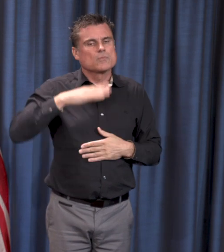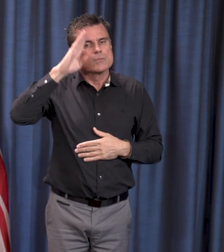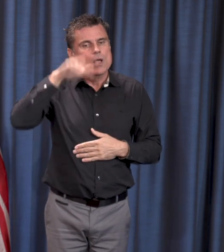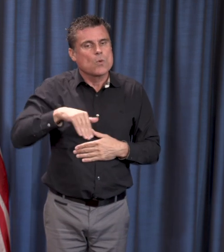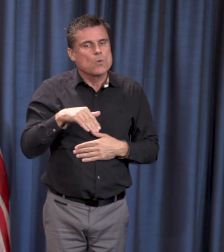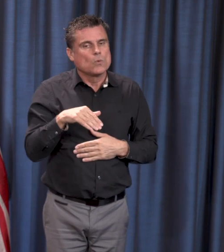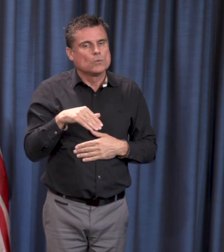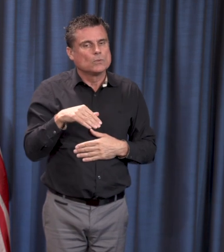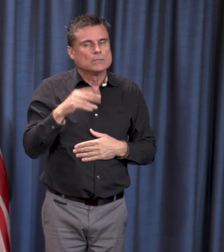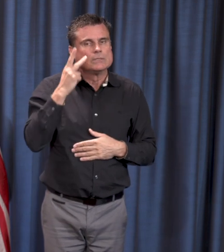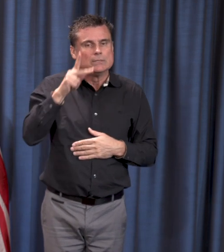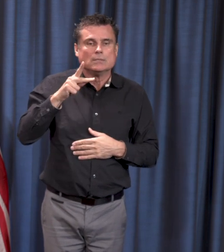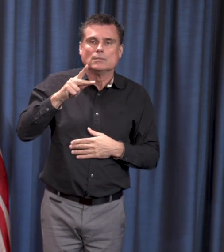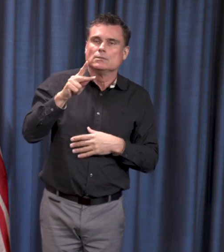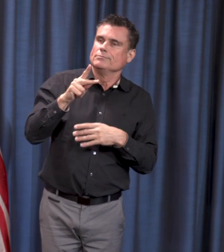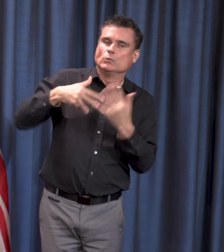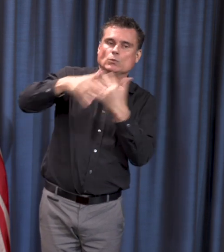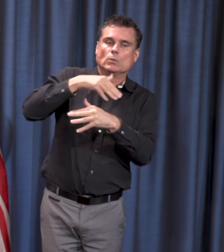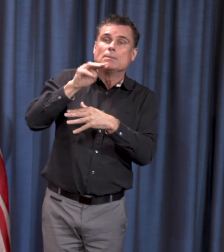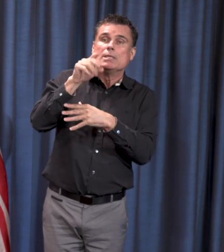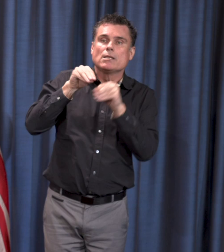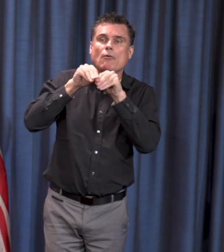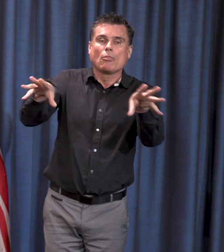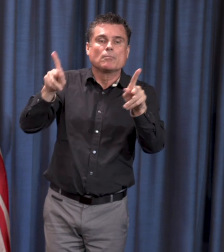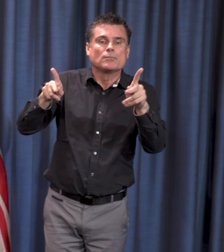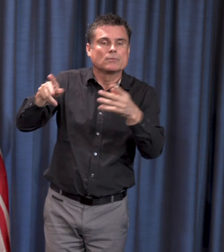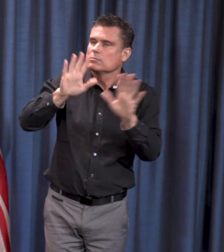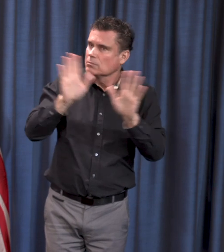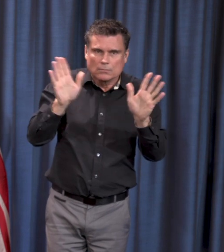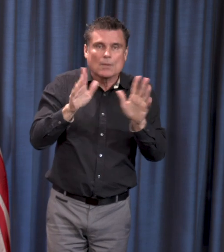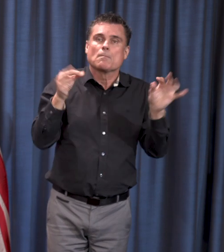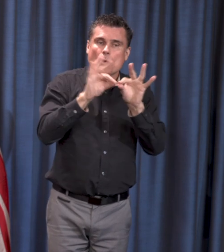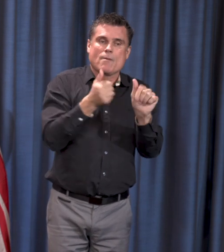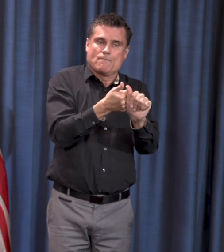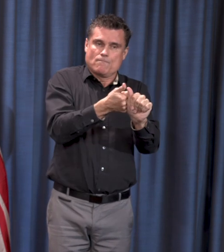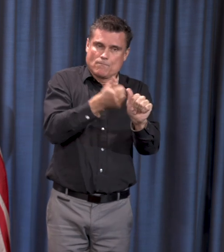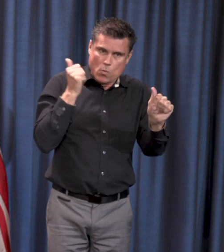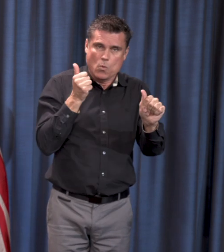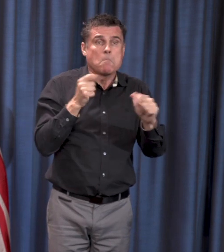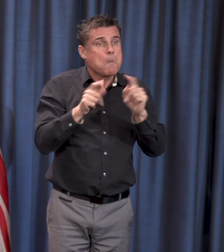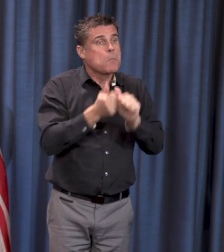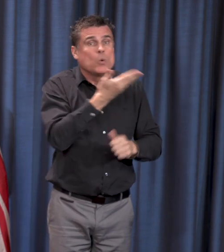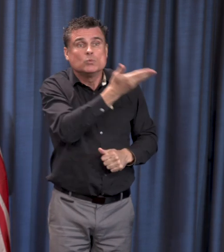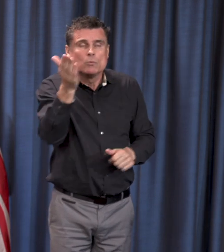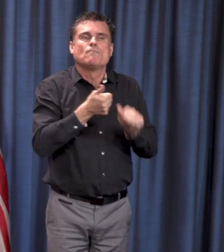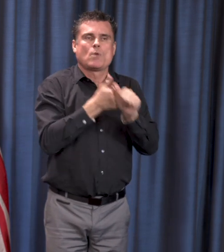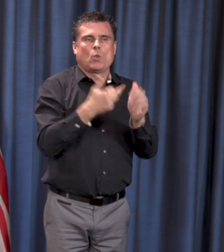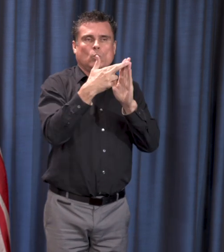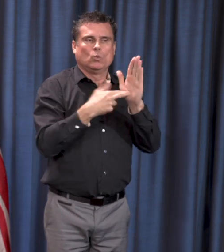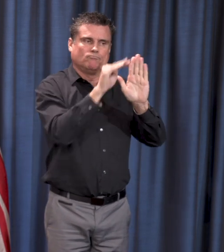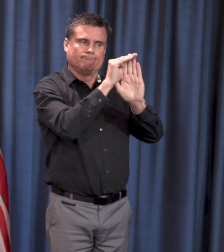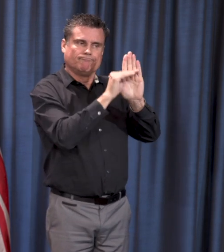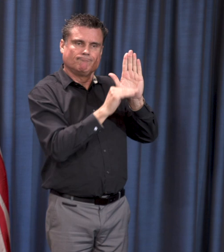that are expressed, people are doing their part. But we cannot let up. And we do need to be sure that we're addressing